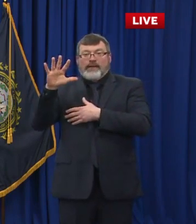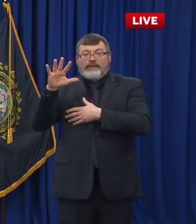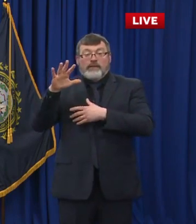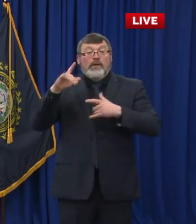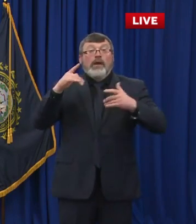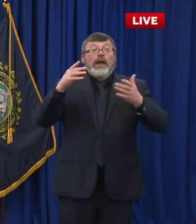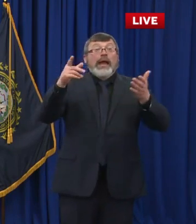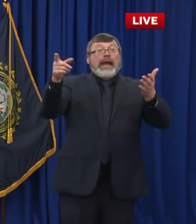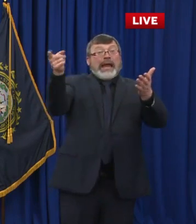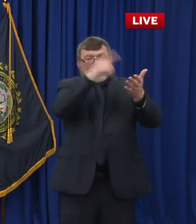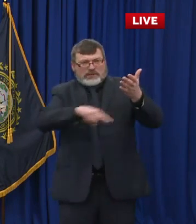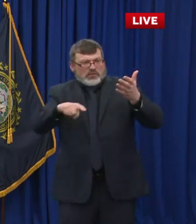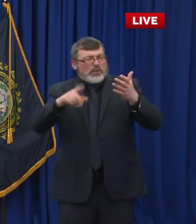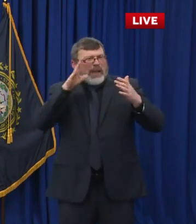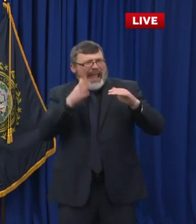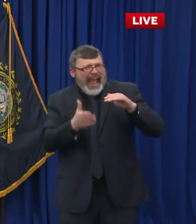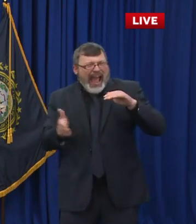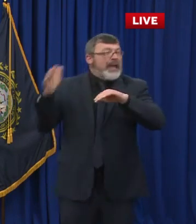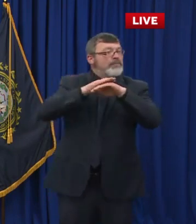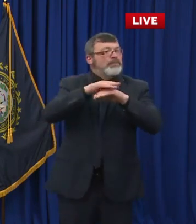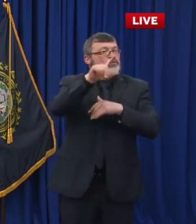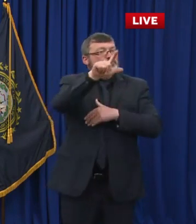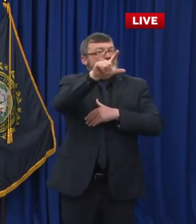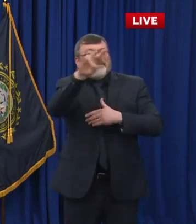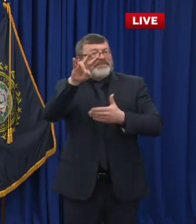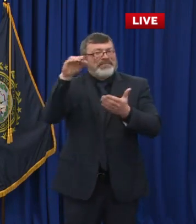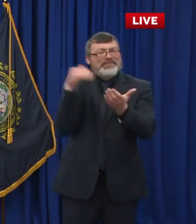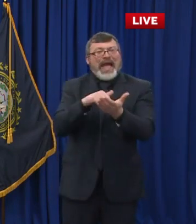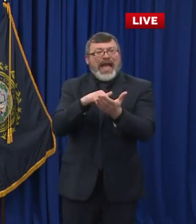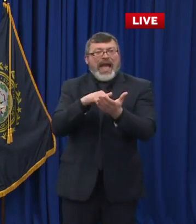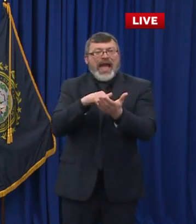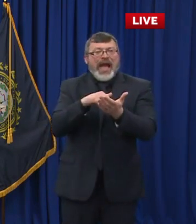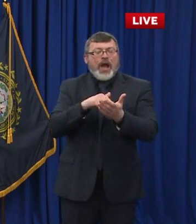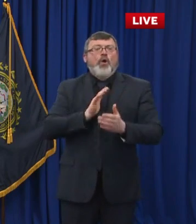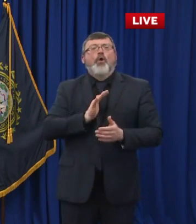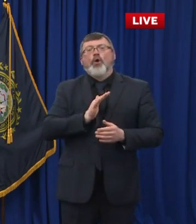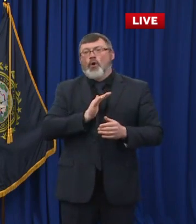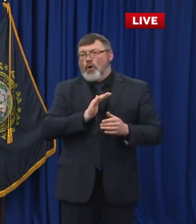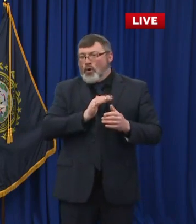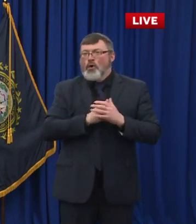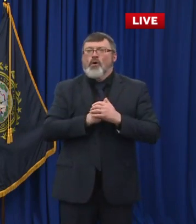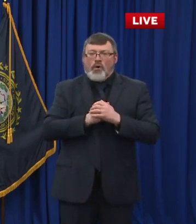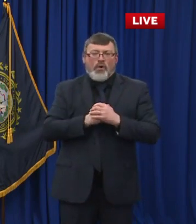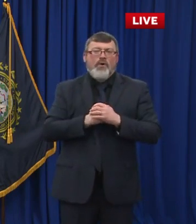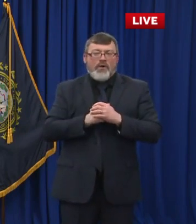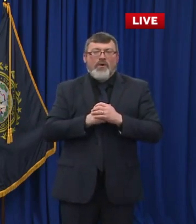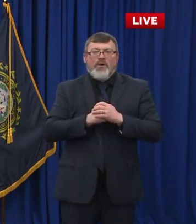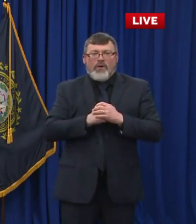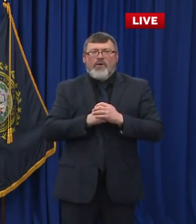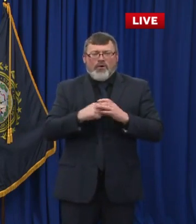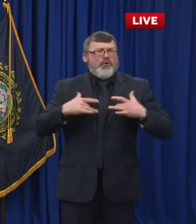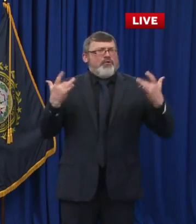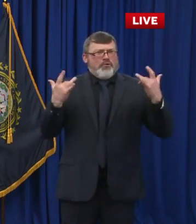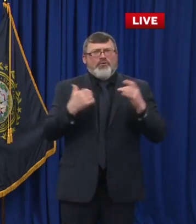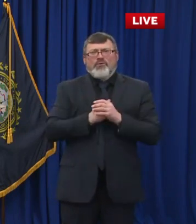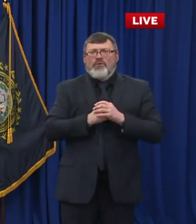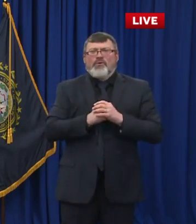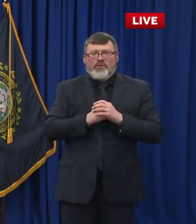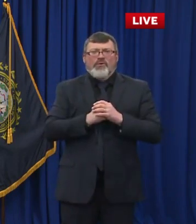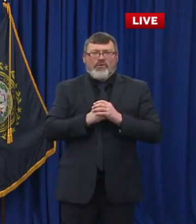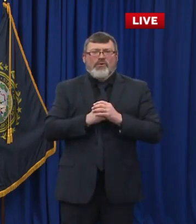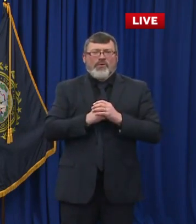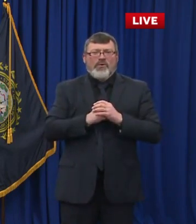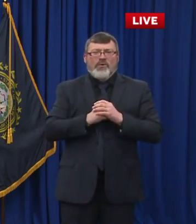additional vaccines are coming into the state through the federal retail pharmacy partnership with Walgreens. And in terms of the long term care